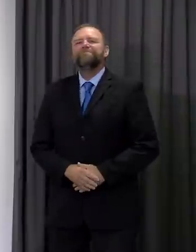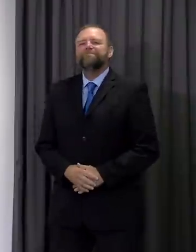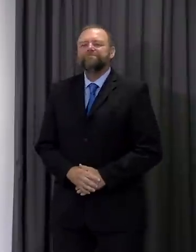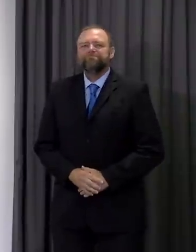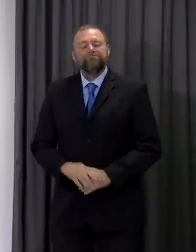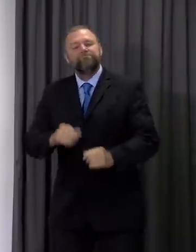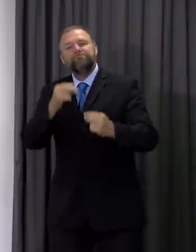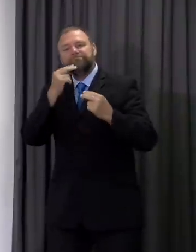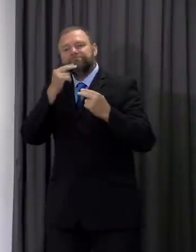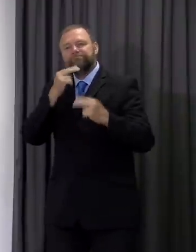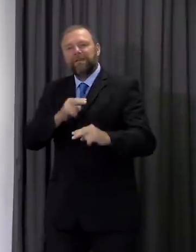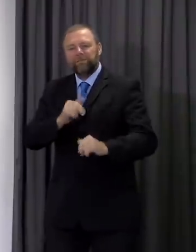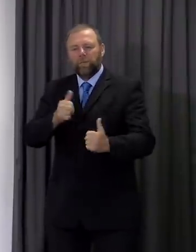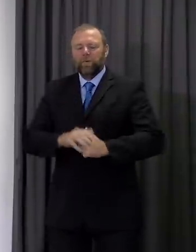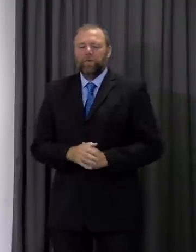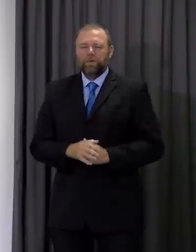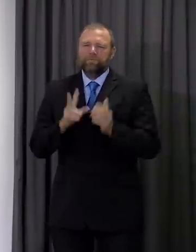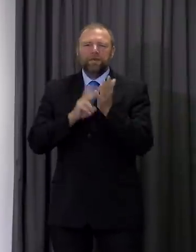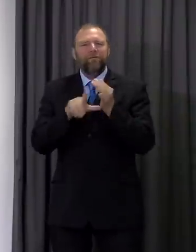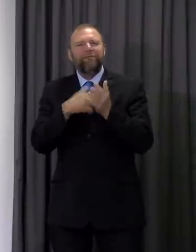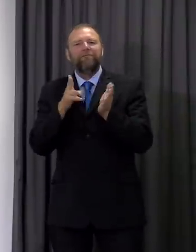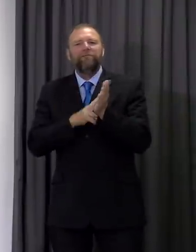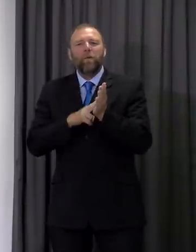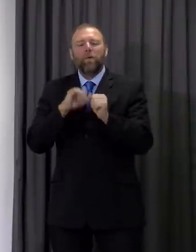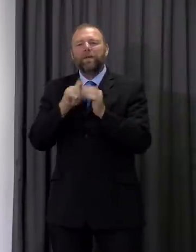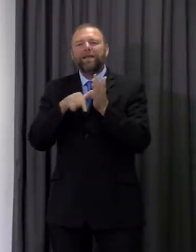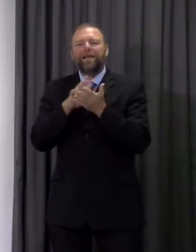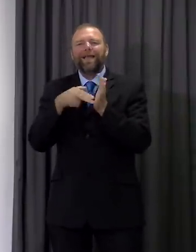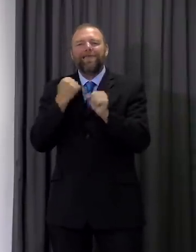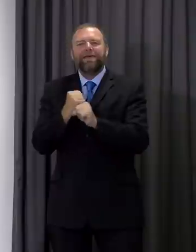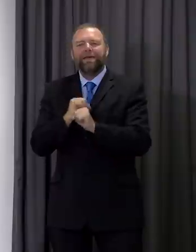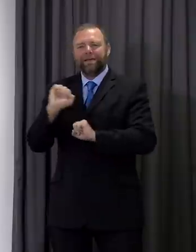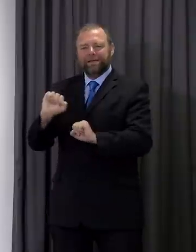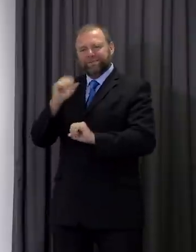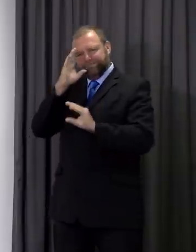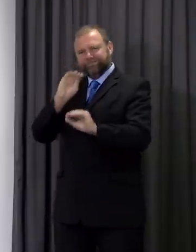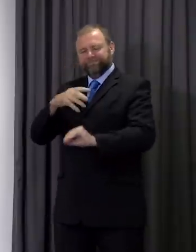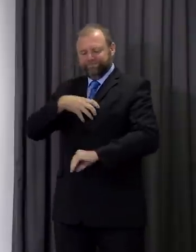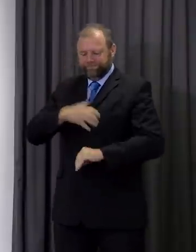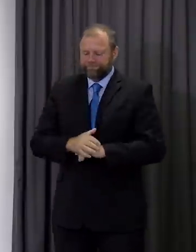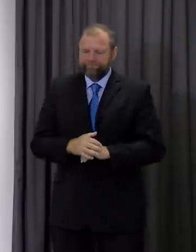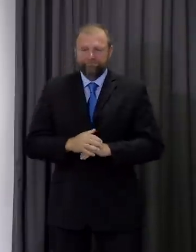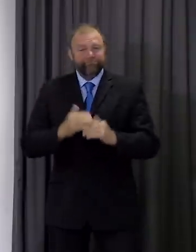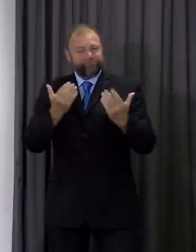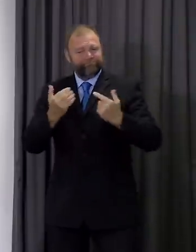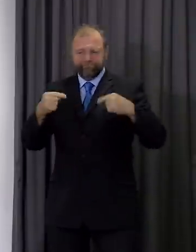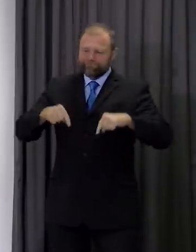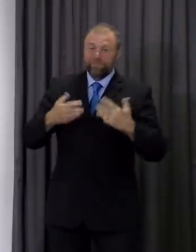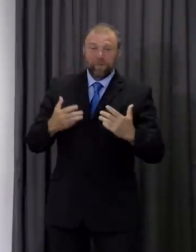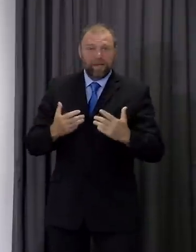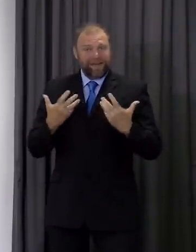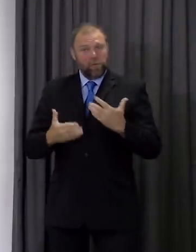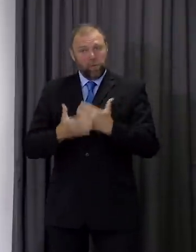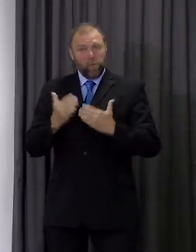Good afternoon, it's Vaughan Gething and thank you for joining me today as we move to a new three times a week briefing